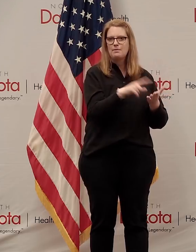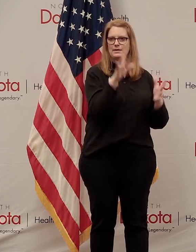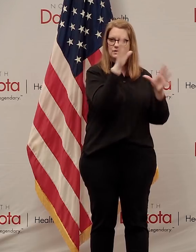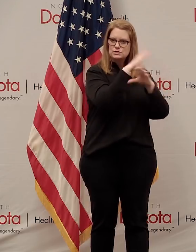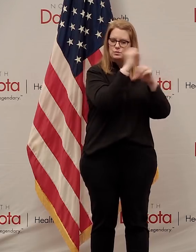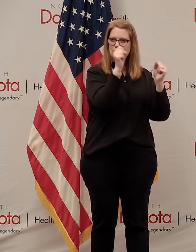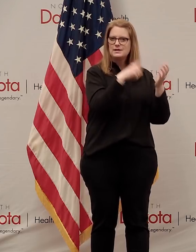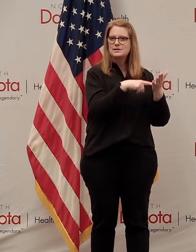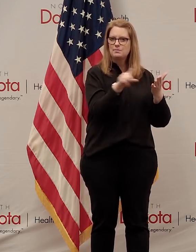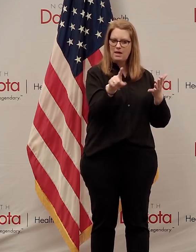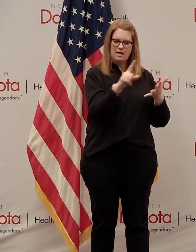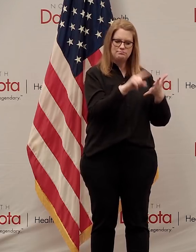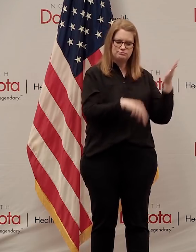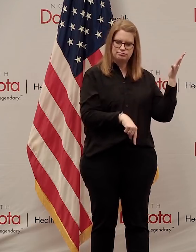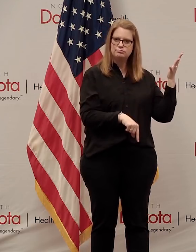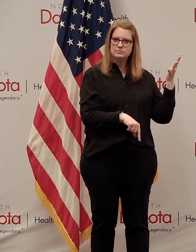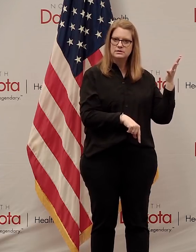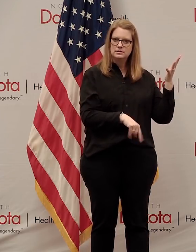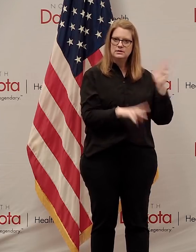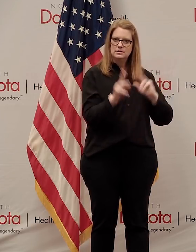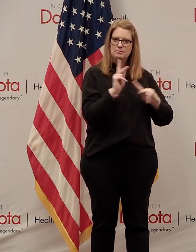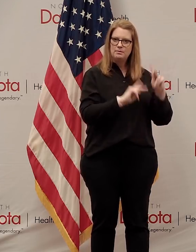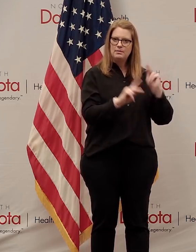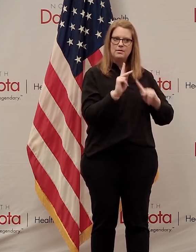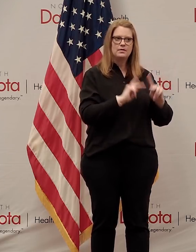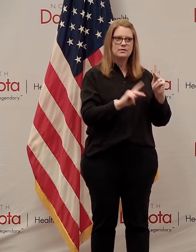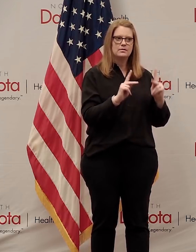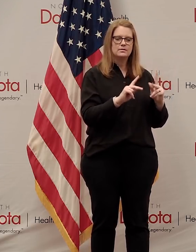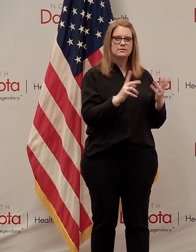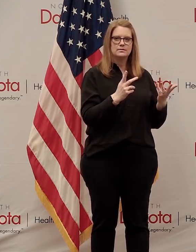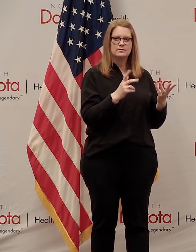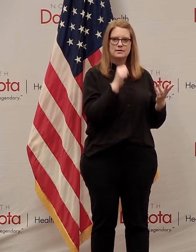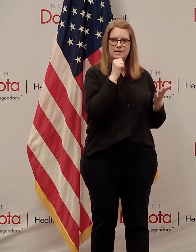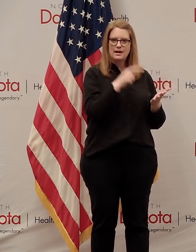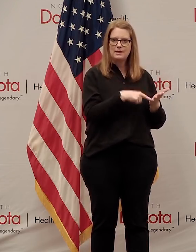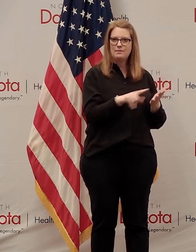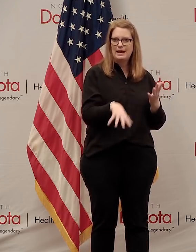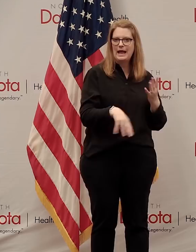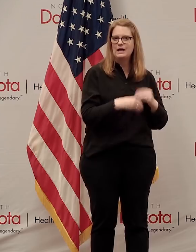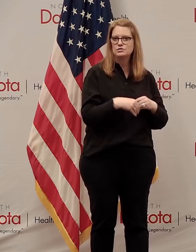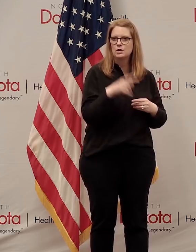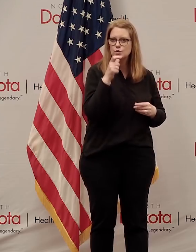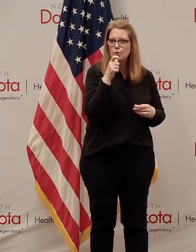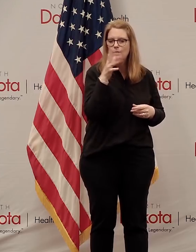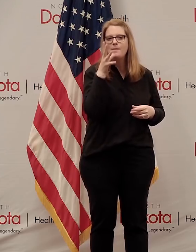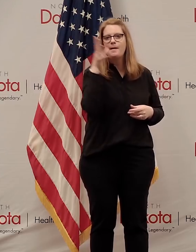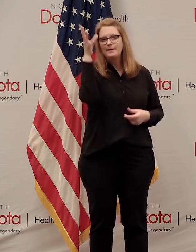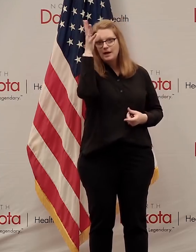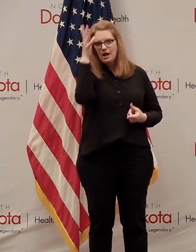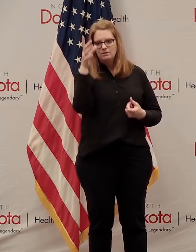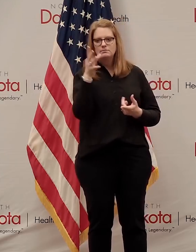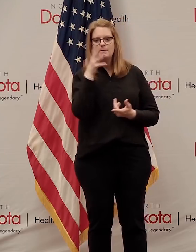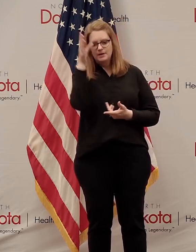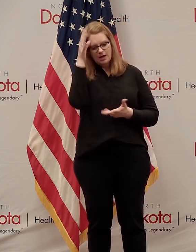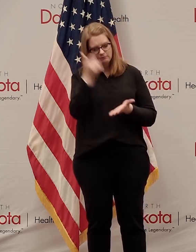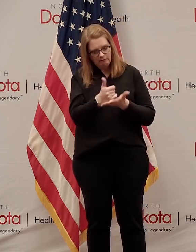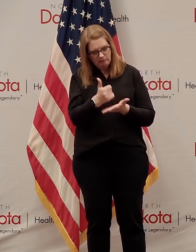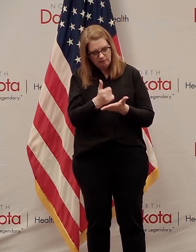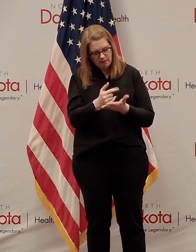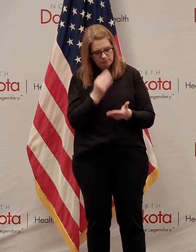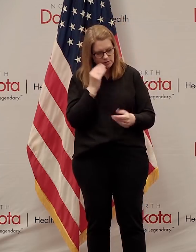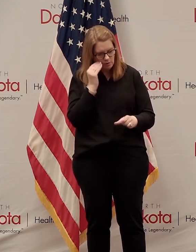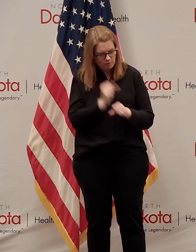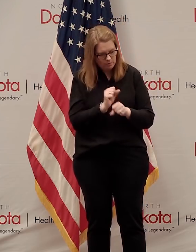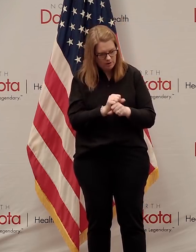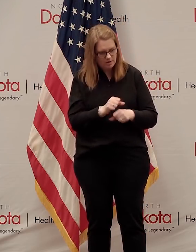superintendents are getting paid. You know, the people that aren't, you know, probably getting paid extra are the parents who are home helping with all the homework. They're the ones